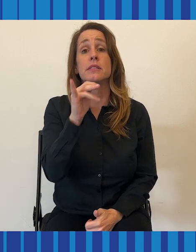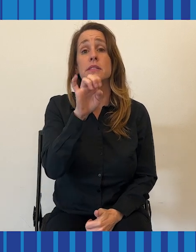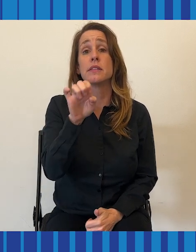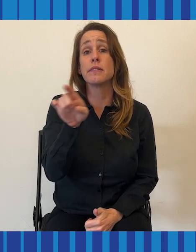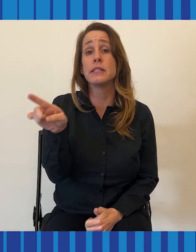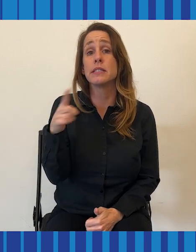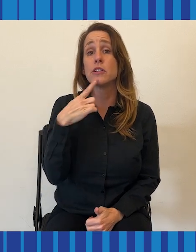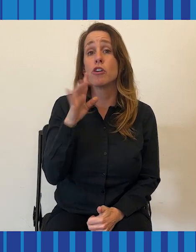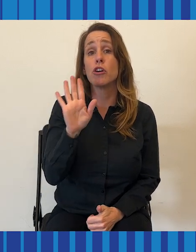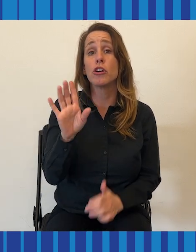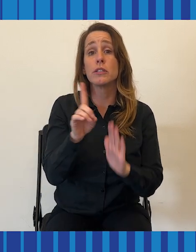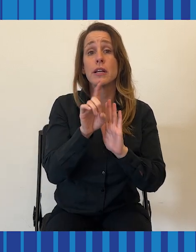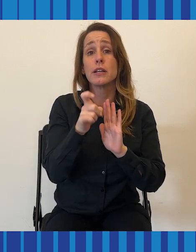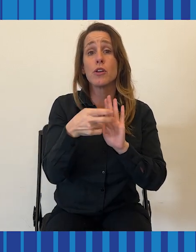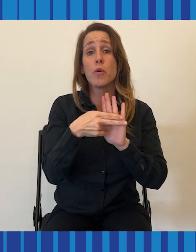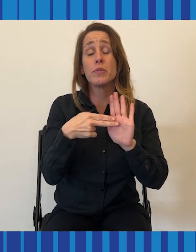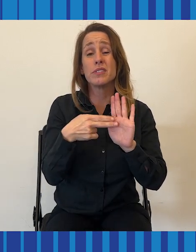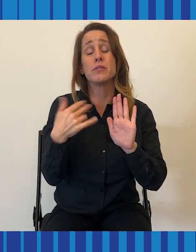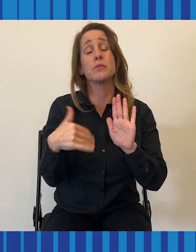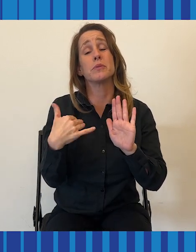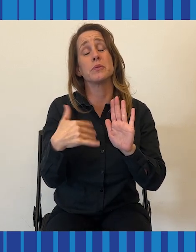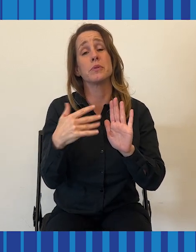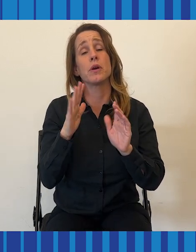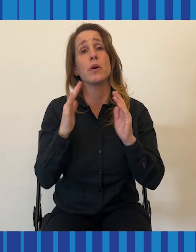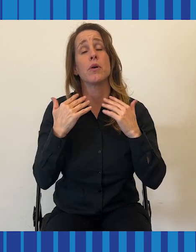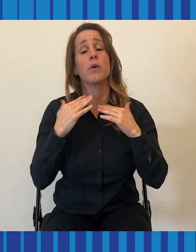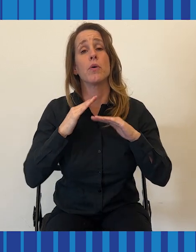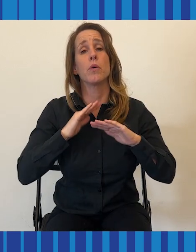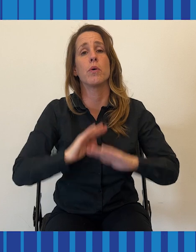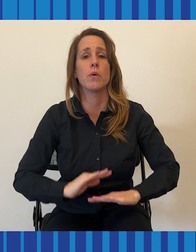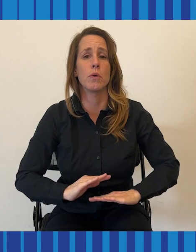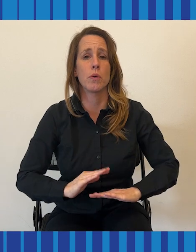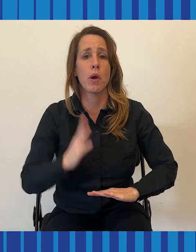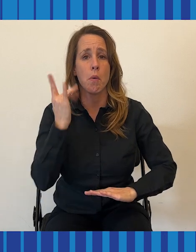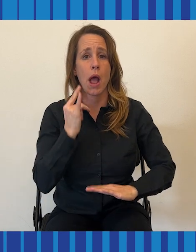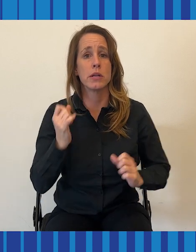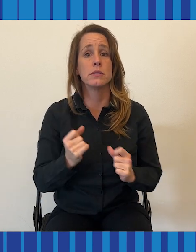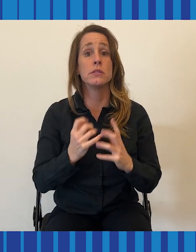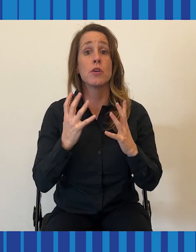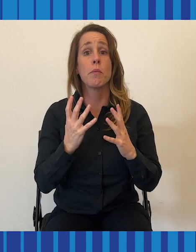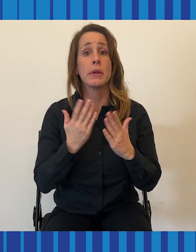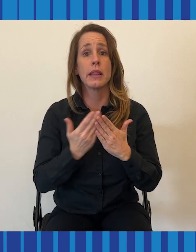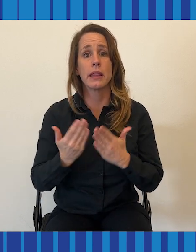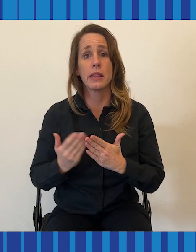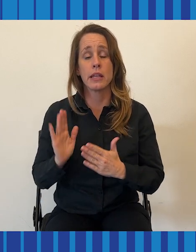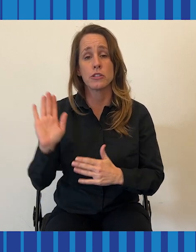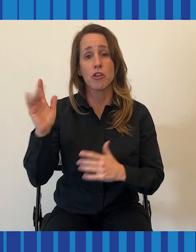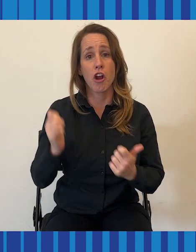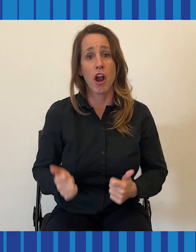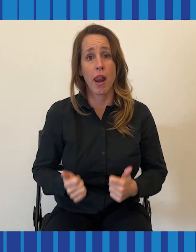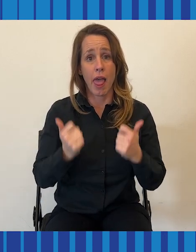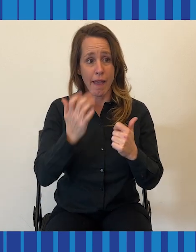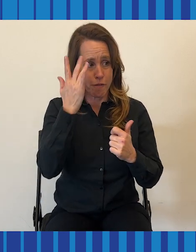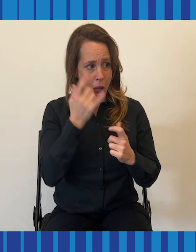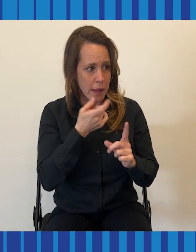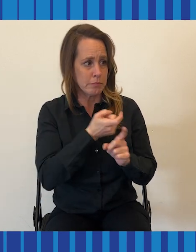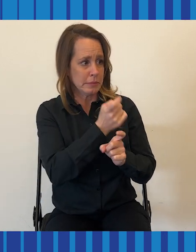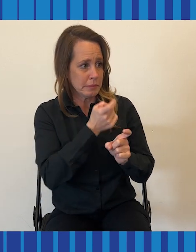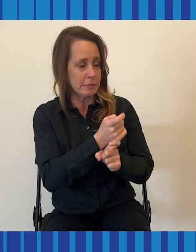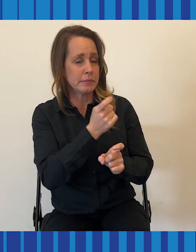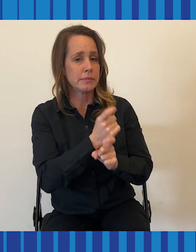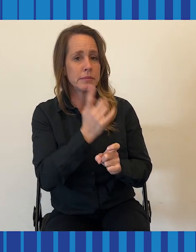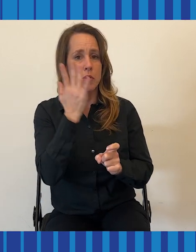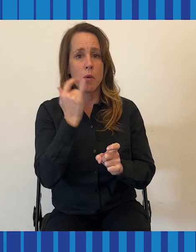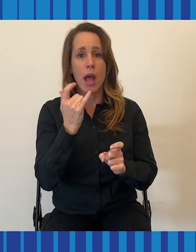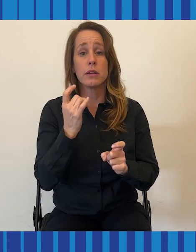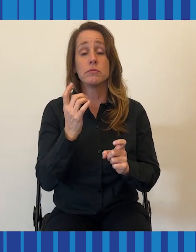Stephanie says her diagnosis was a huge relief because so many things in her life, including why she was being made fun of, started to make